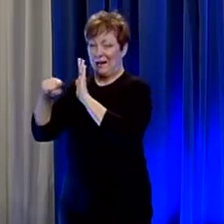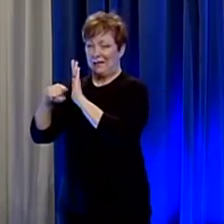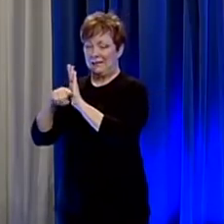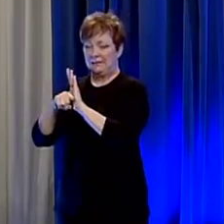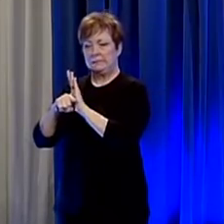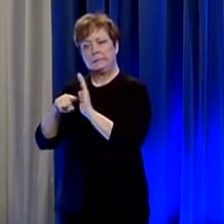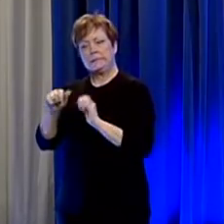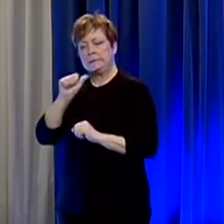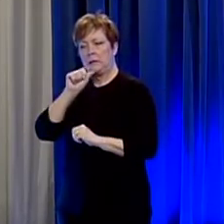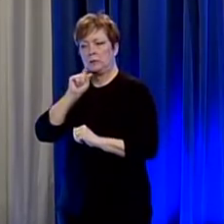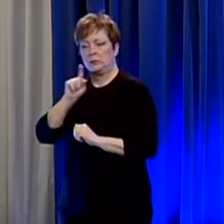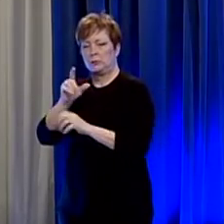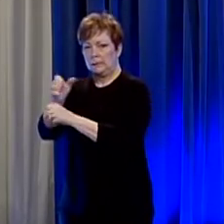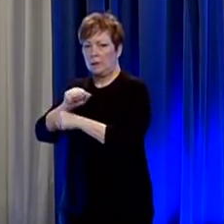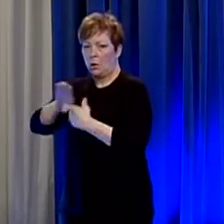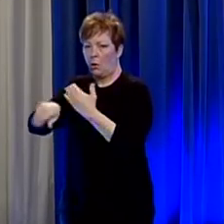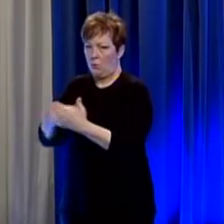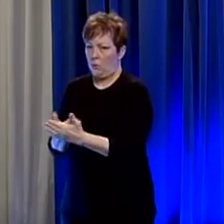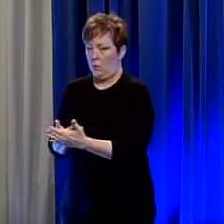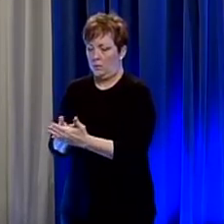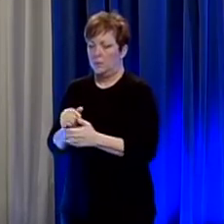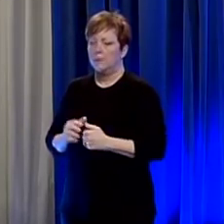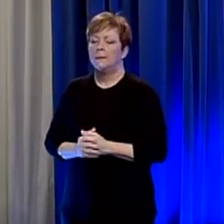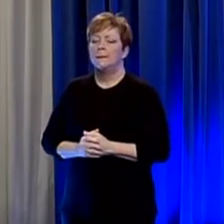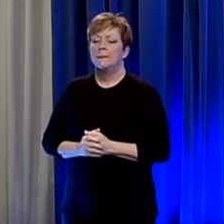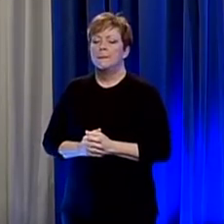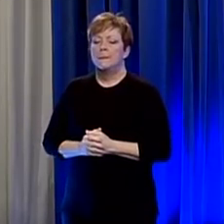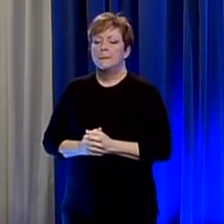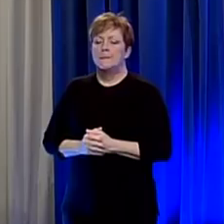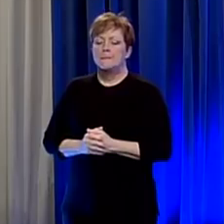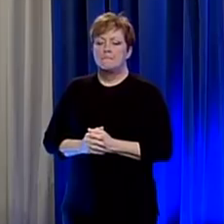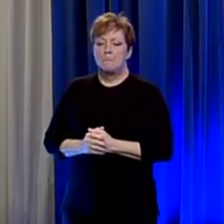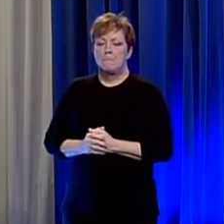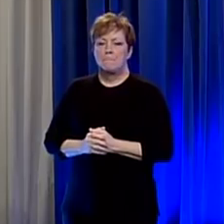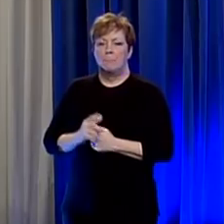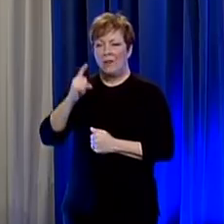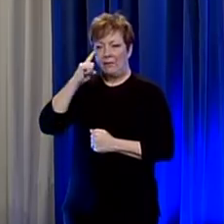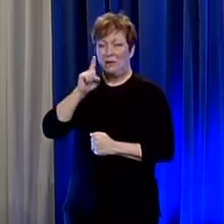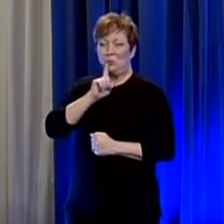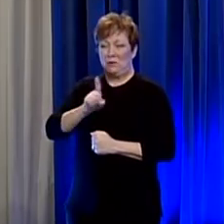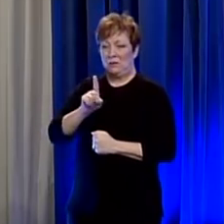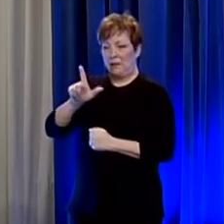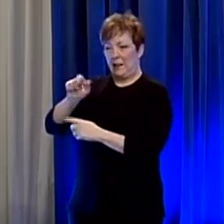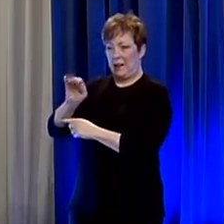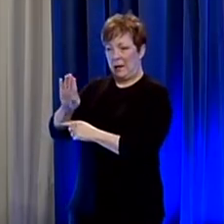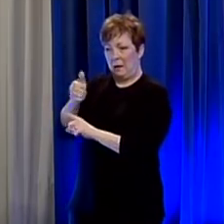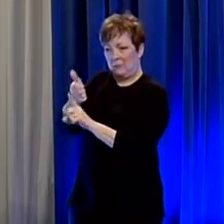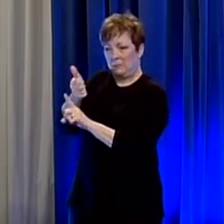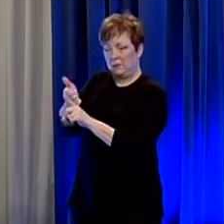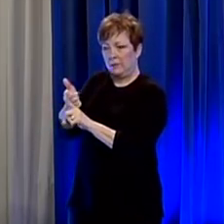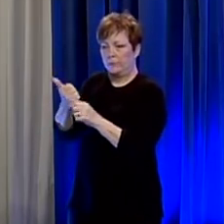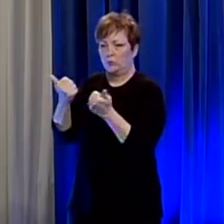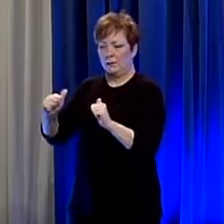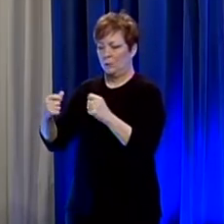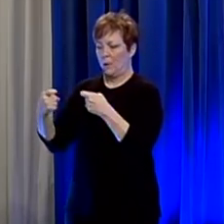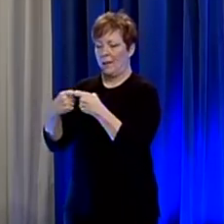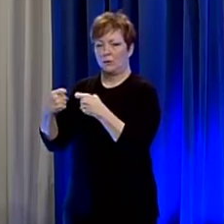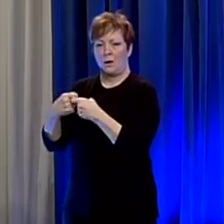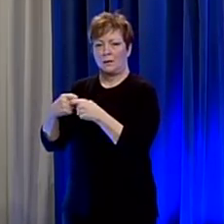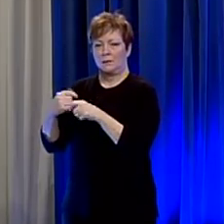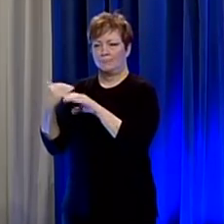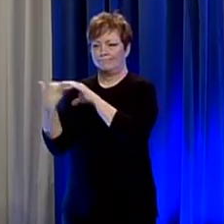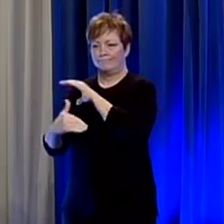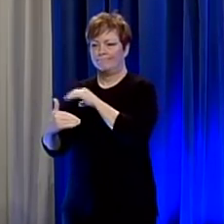we think we are getting a lot of them but at this time i think it's just been an issue with those labs being able to electronically report